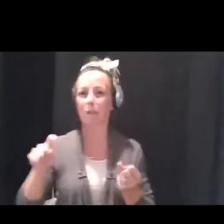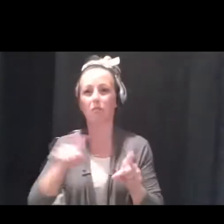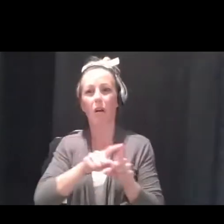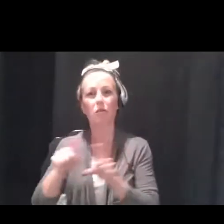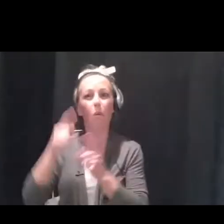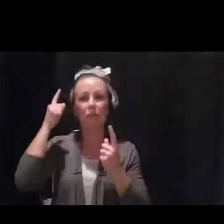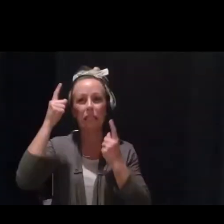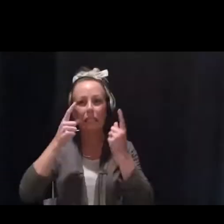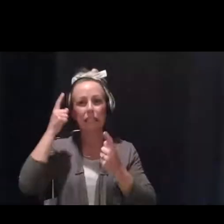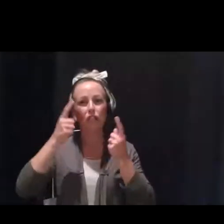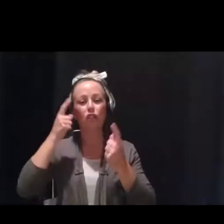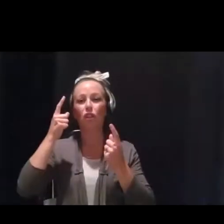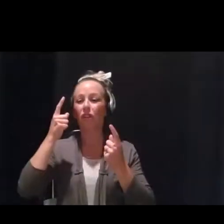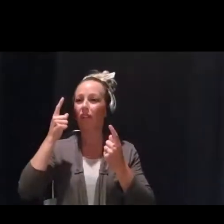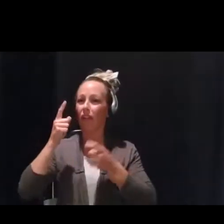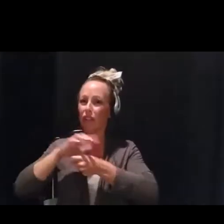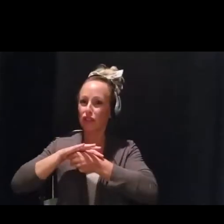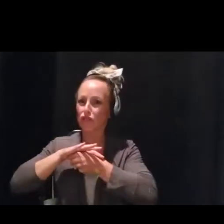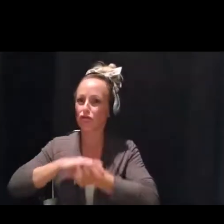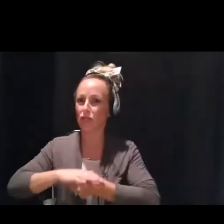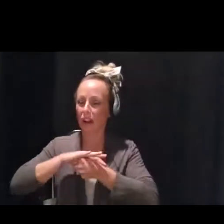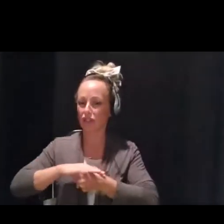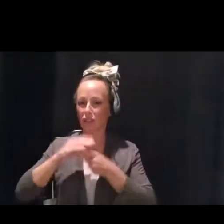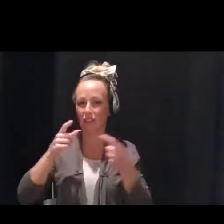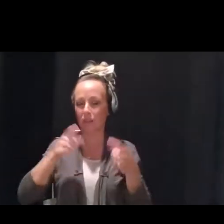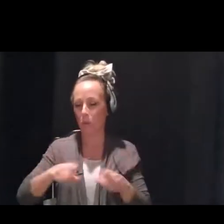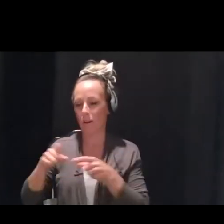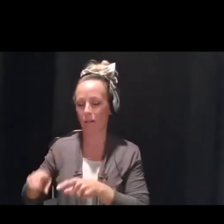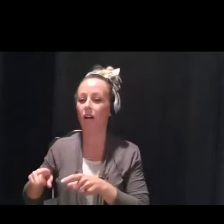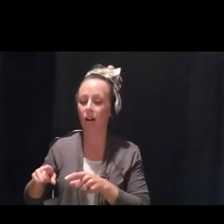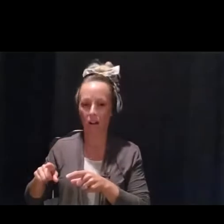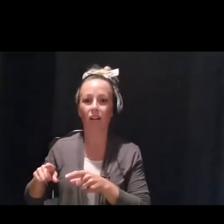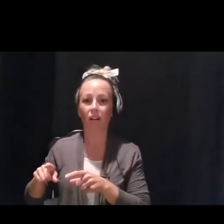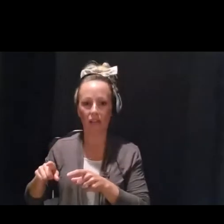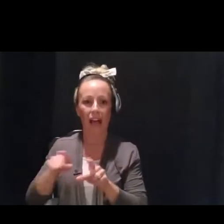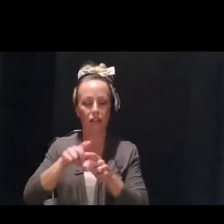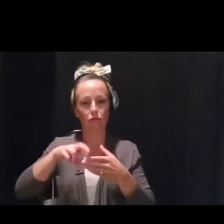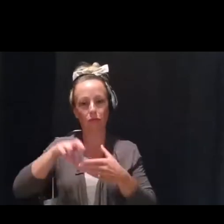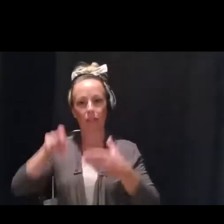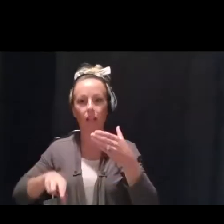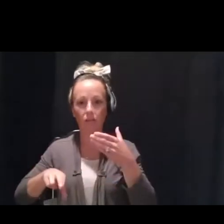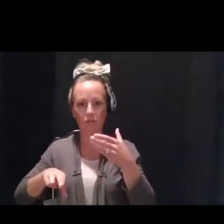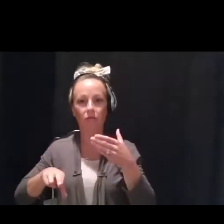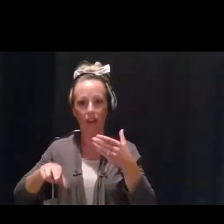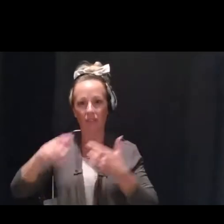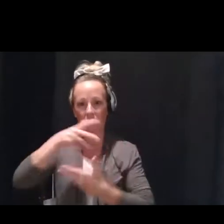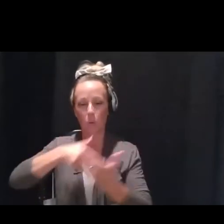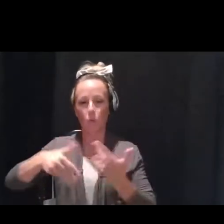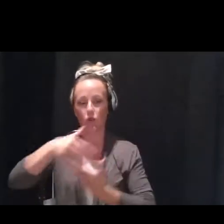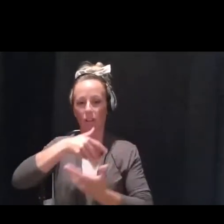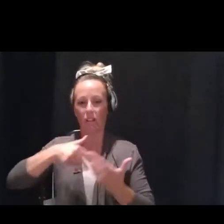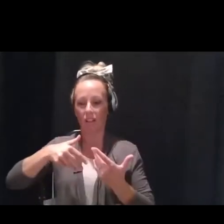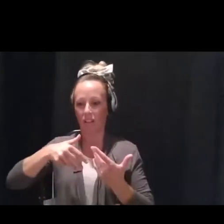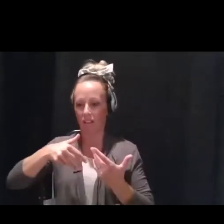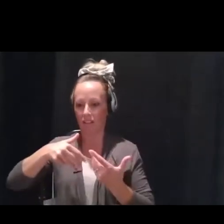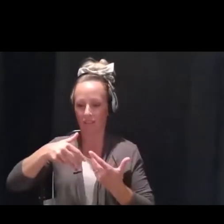stress that's going on as a result of the socially strife times that we are